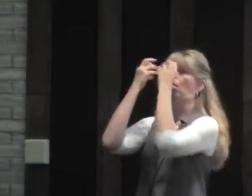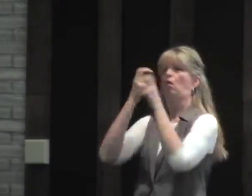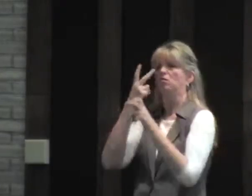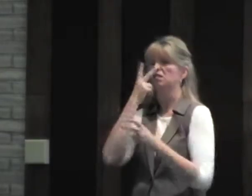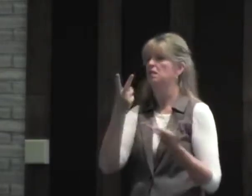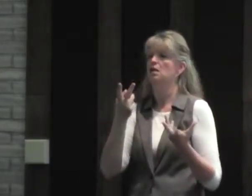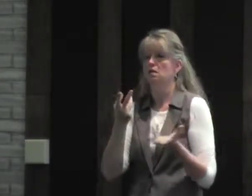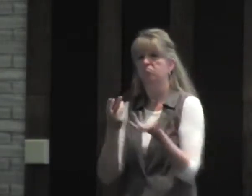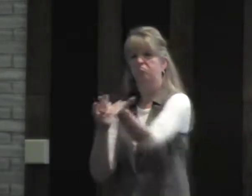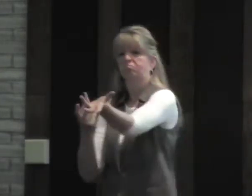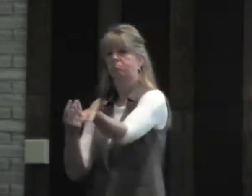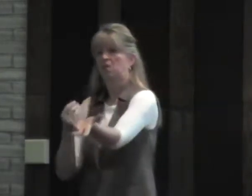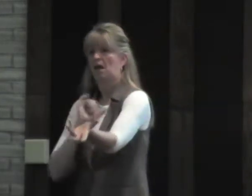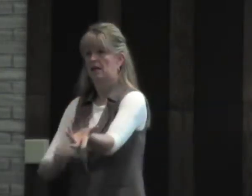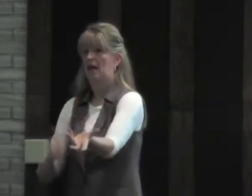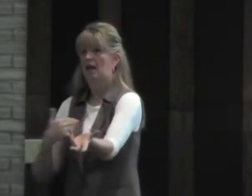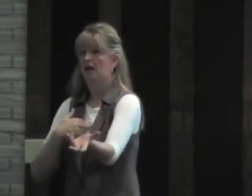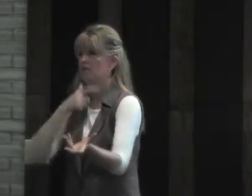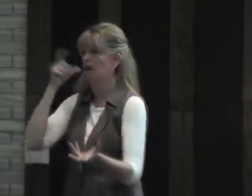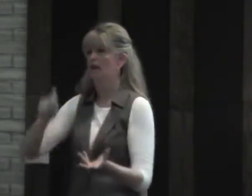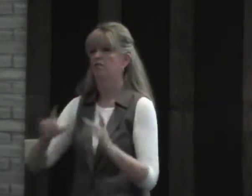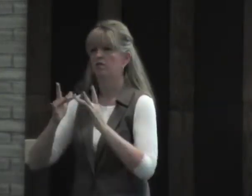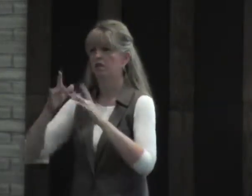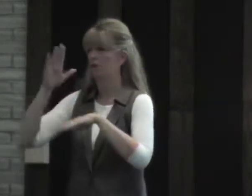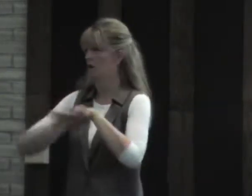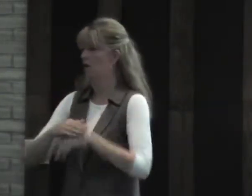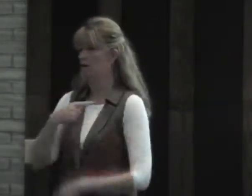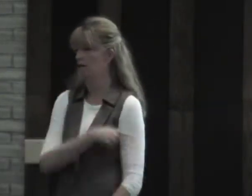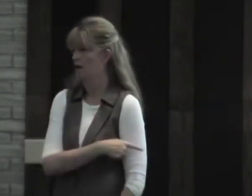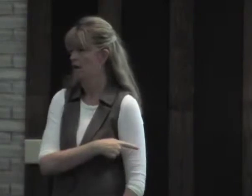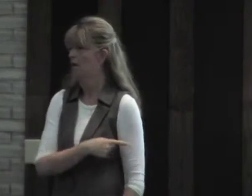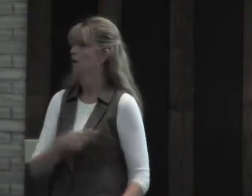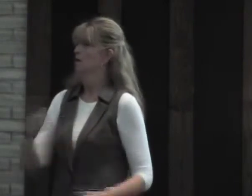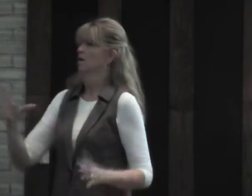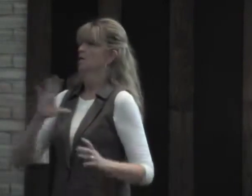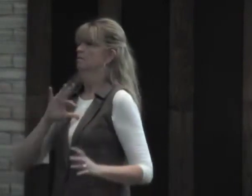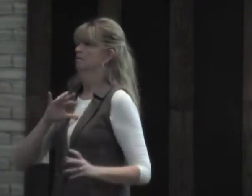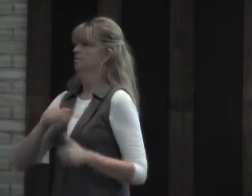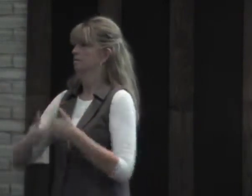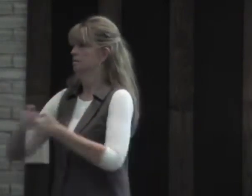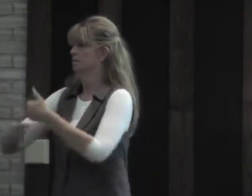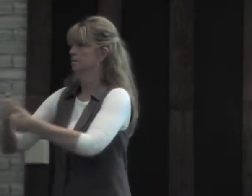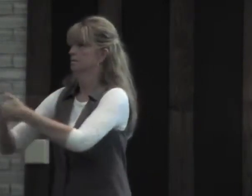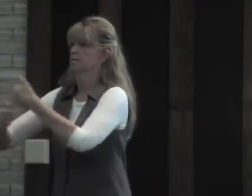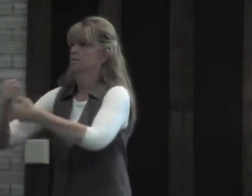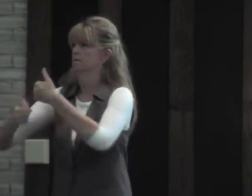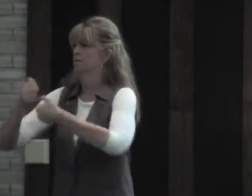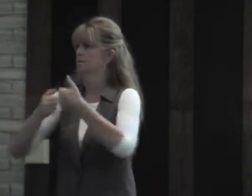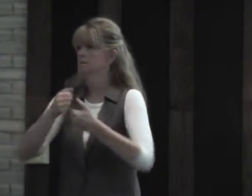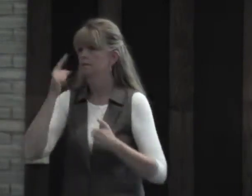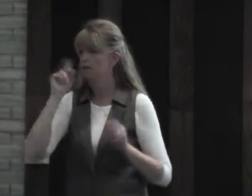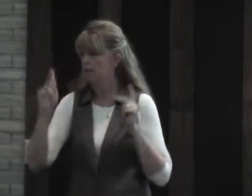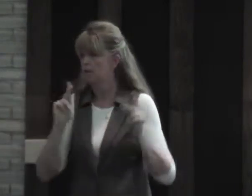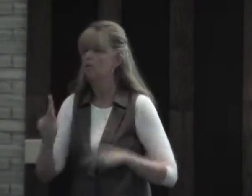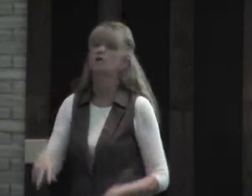I had to hold it really close to see it, so I can have that without having internet on it, which is really cool, so I can text